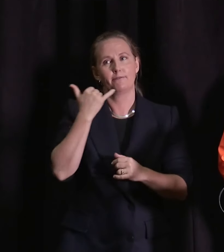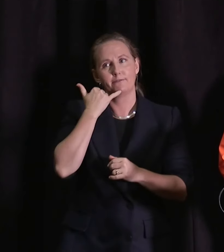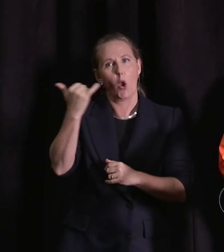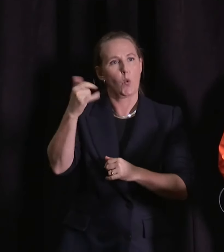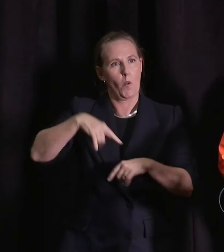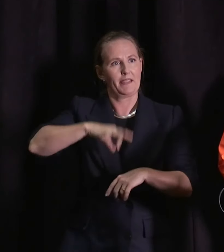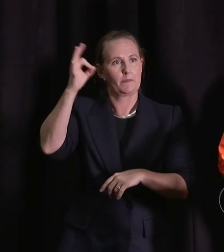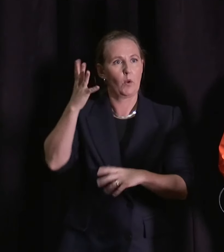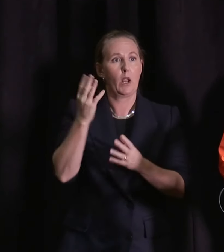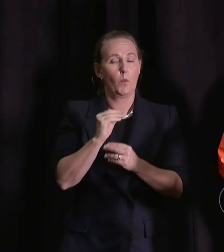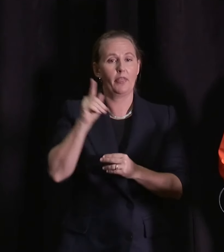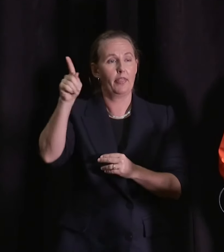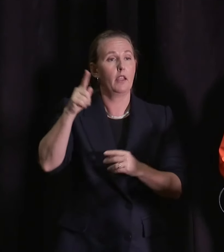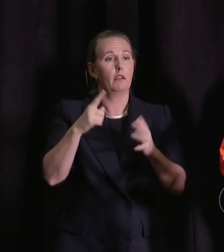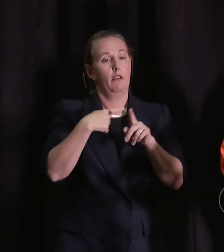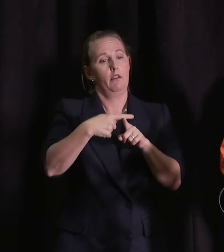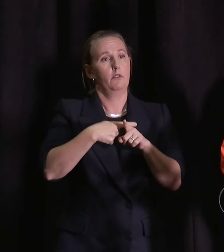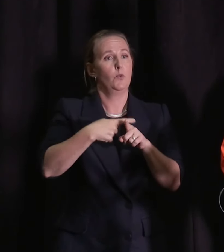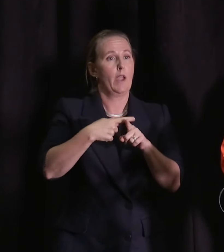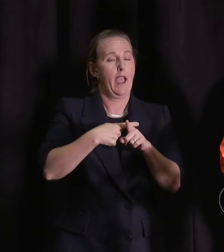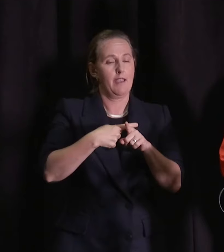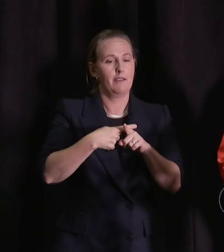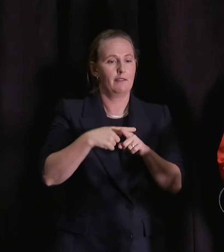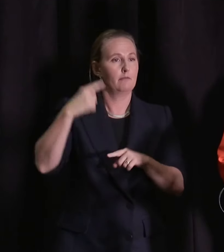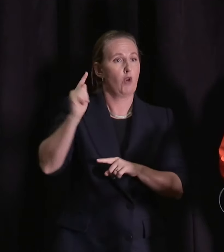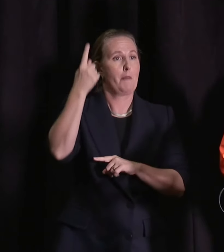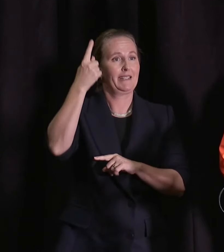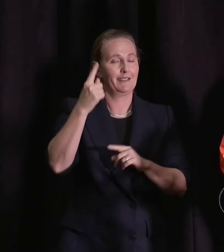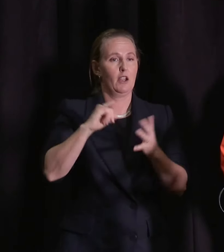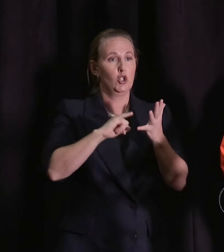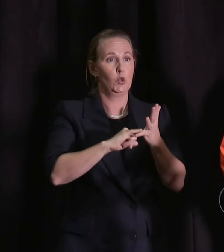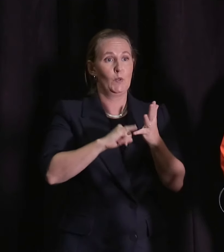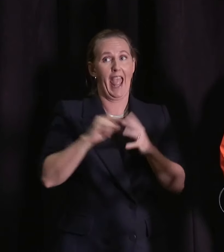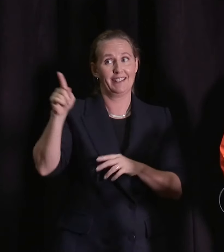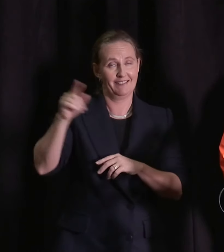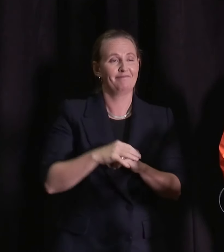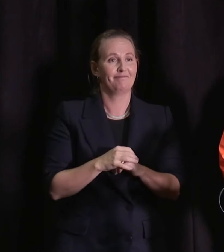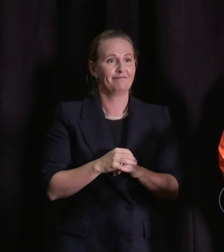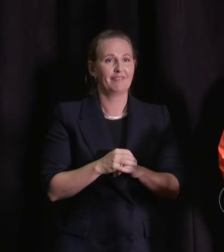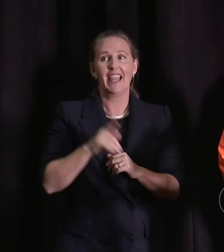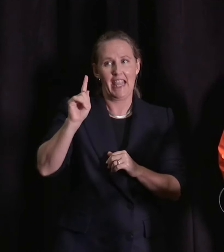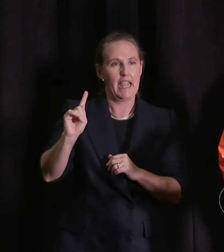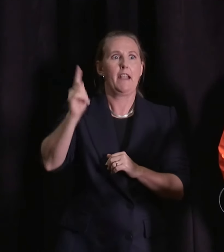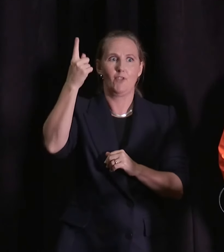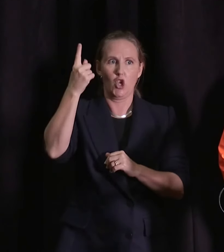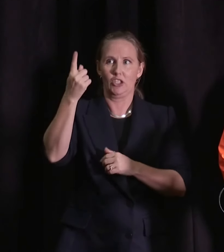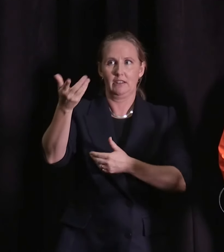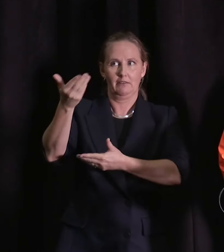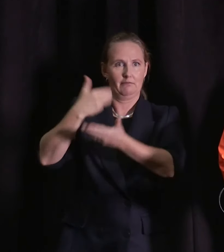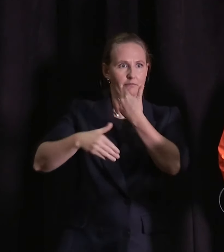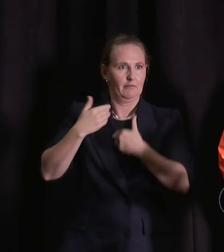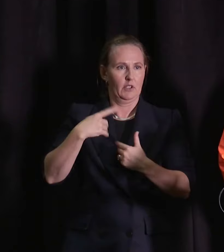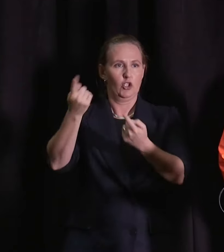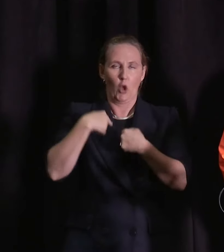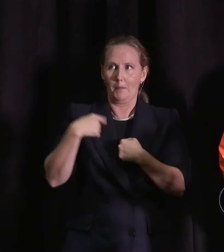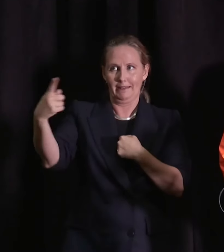with Prime Minister Sunak from the UK and the first thing that he did in that call was to express the UK's support to